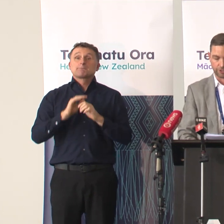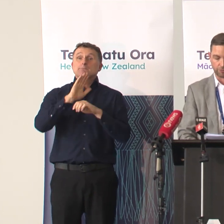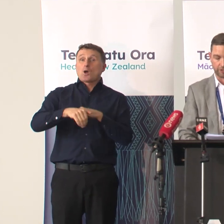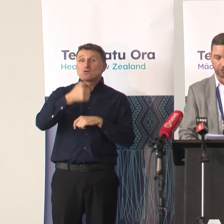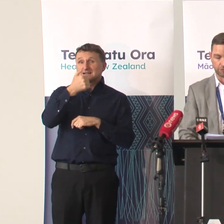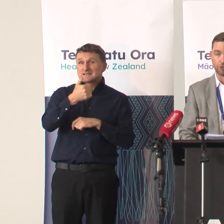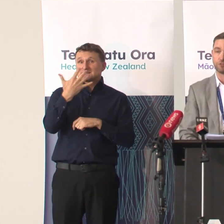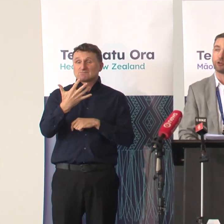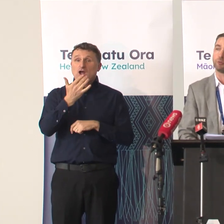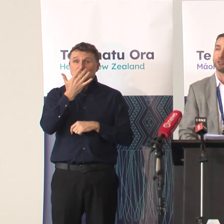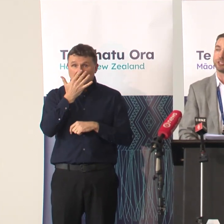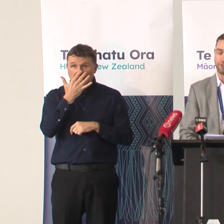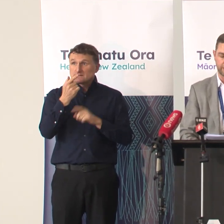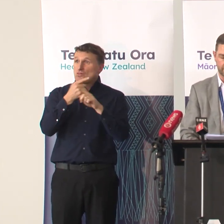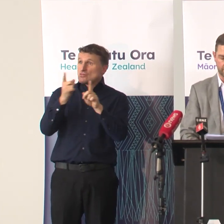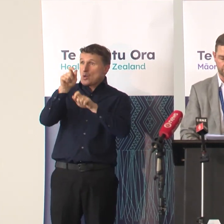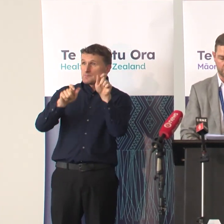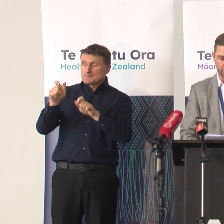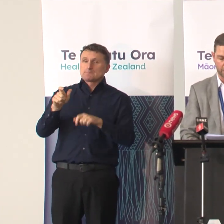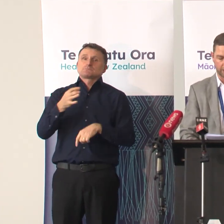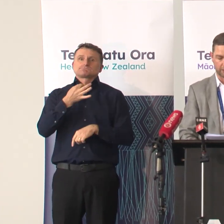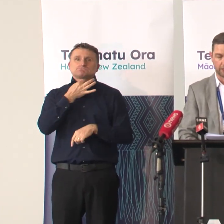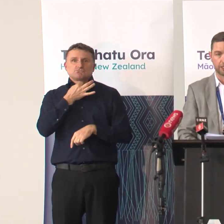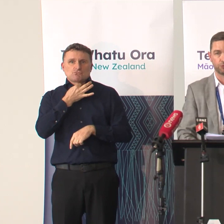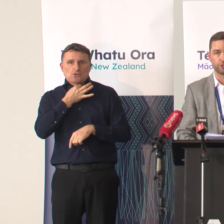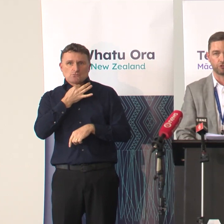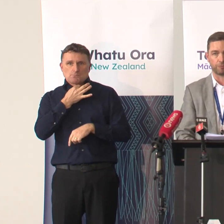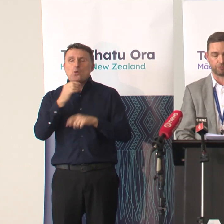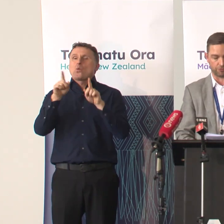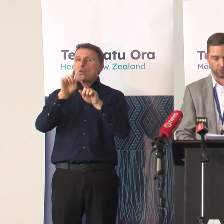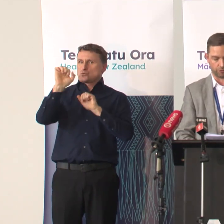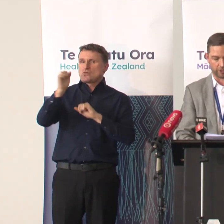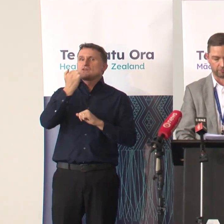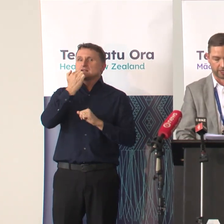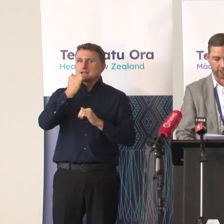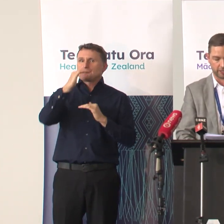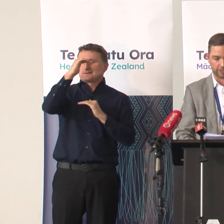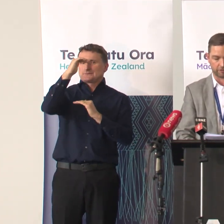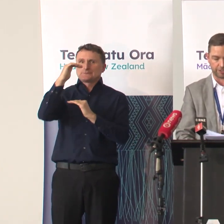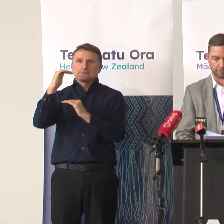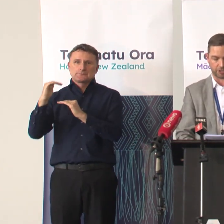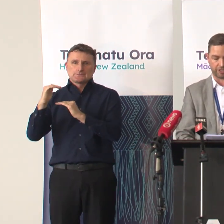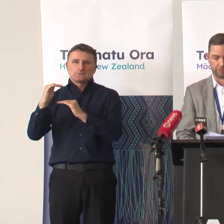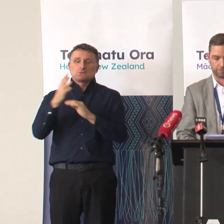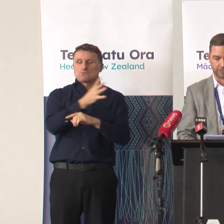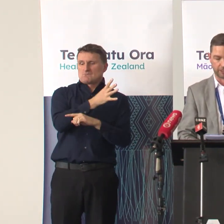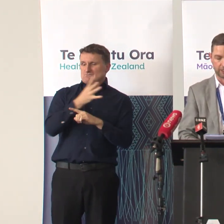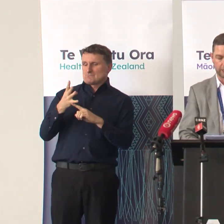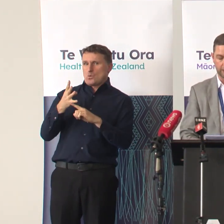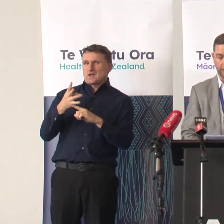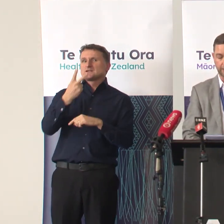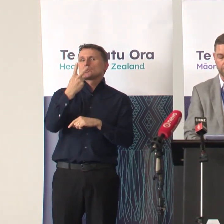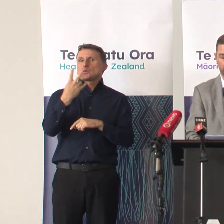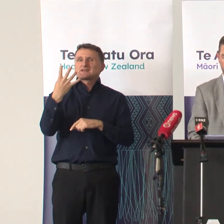which is one of the groups most vulnerable to severe disease from COVID-19 has also dropped for the fourth week running decreasing by 24%